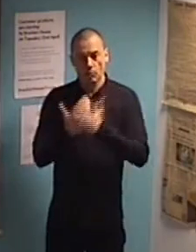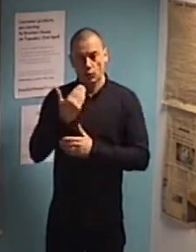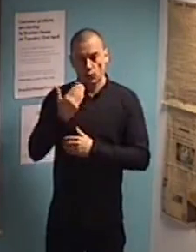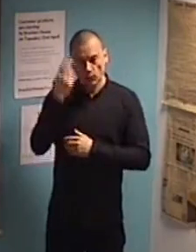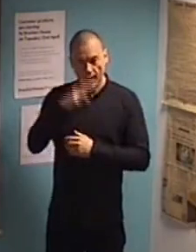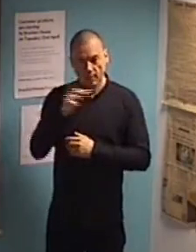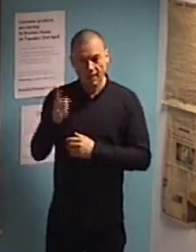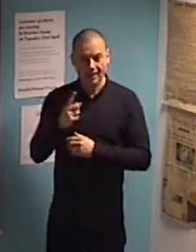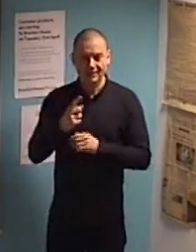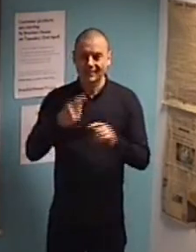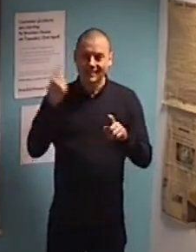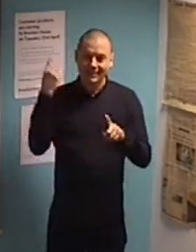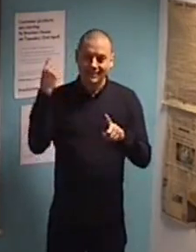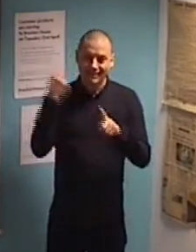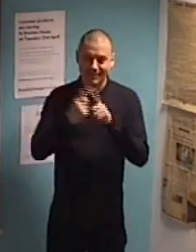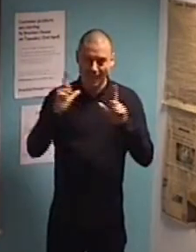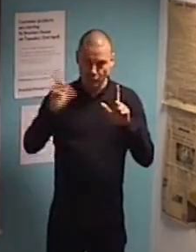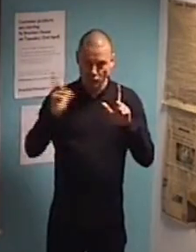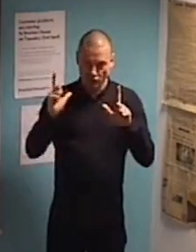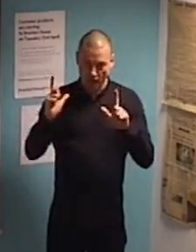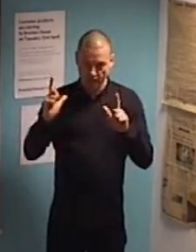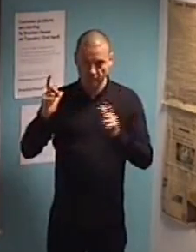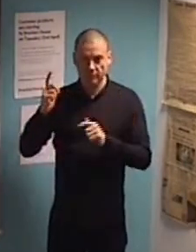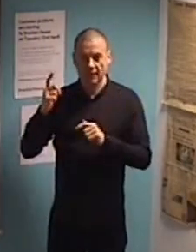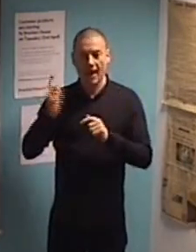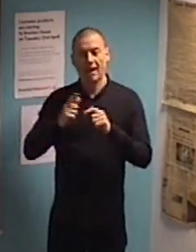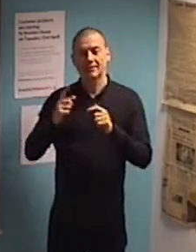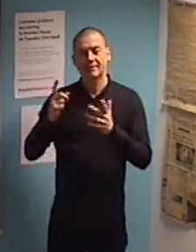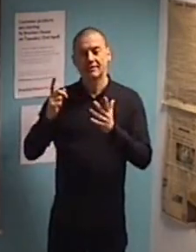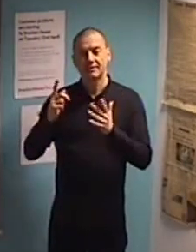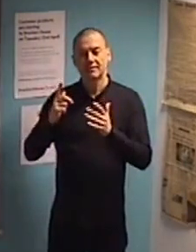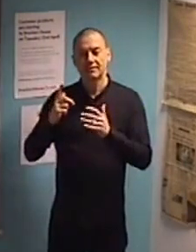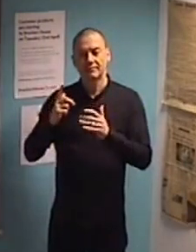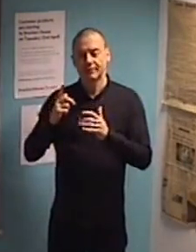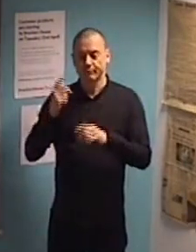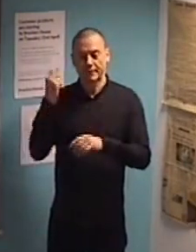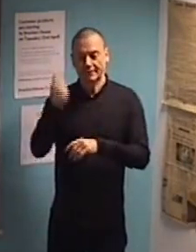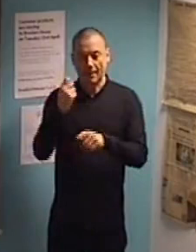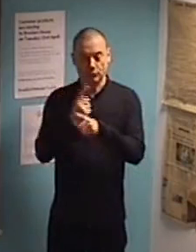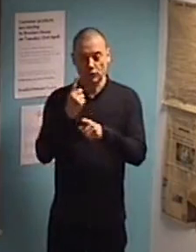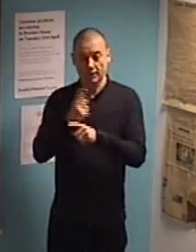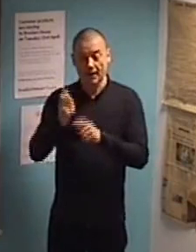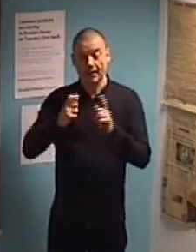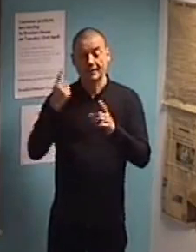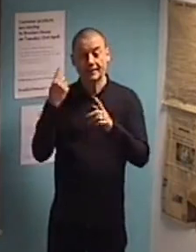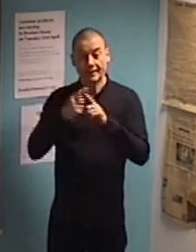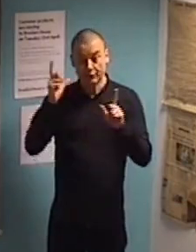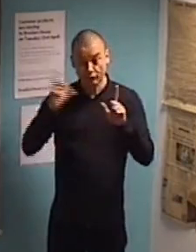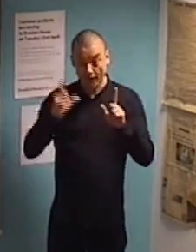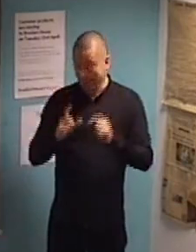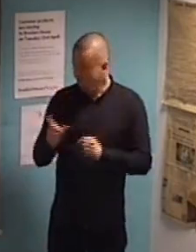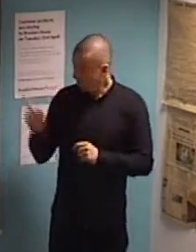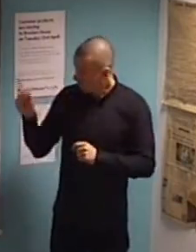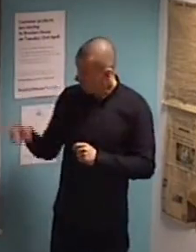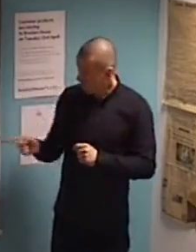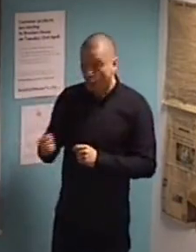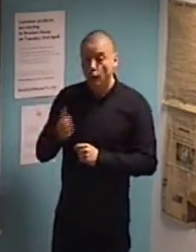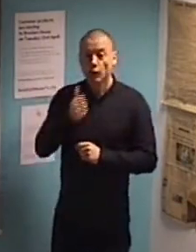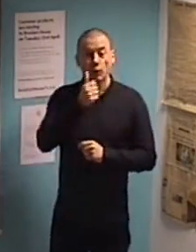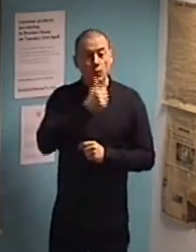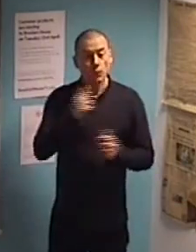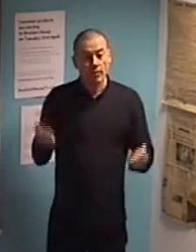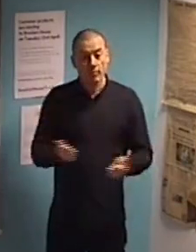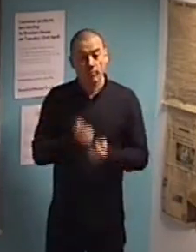and Instagram. Our two applications, actually, just, like, really utilize the power of portable